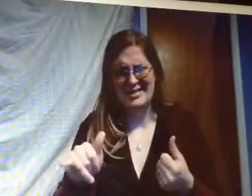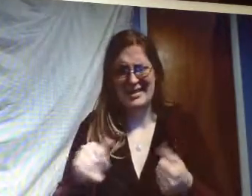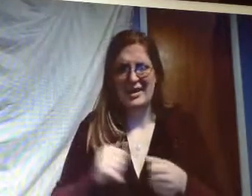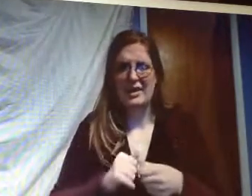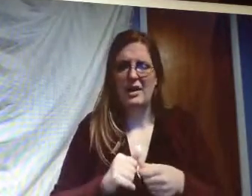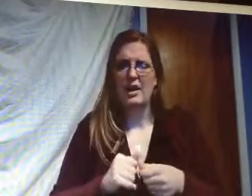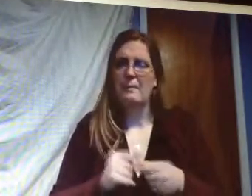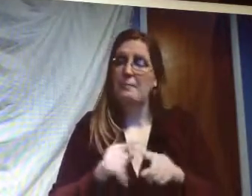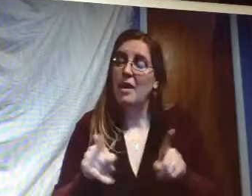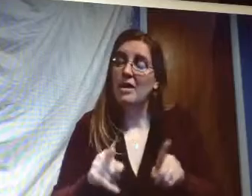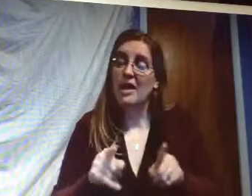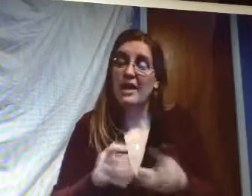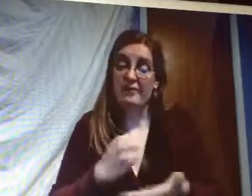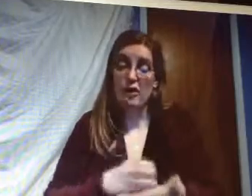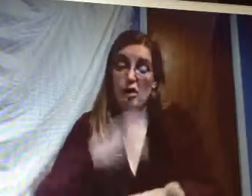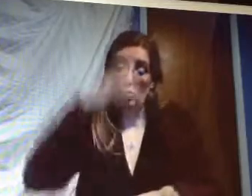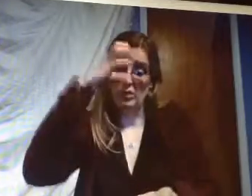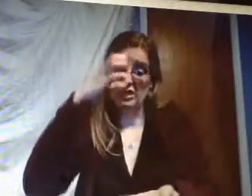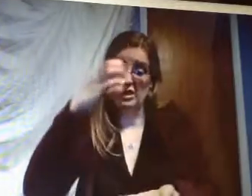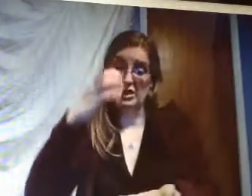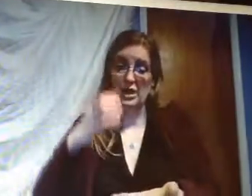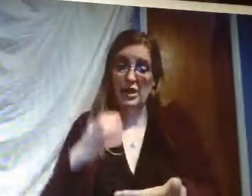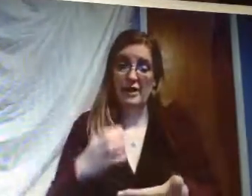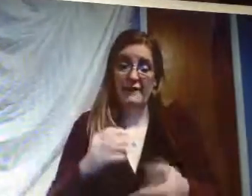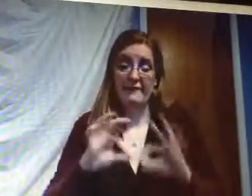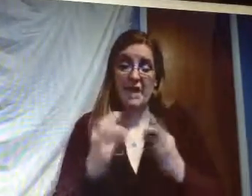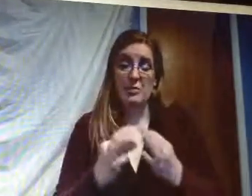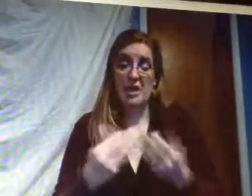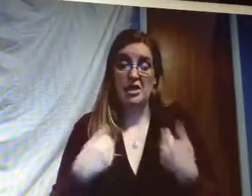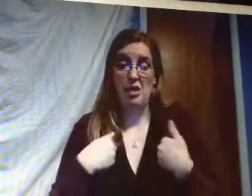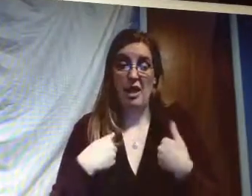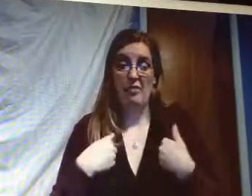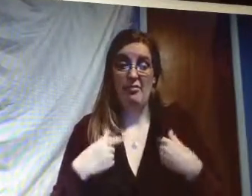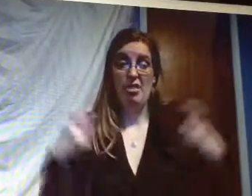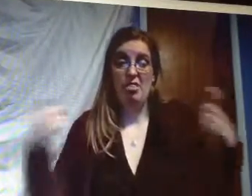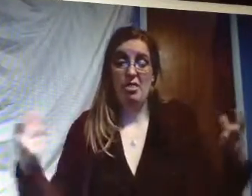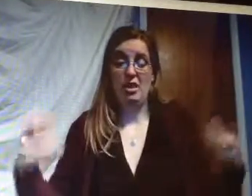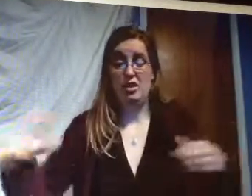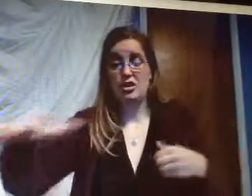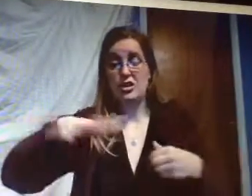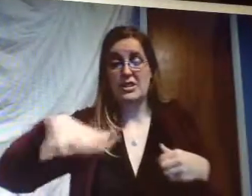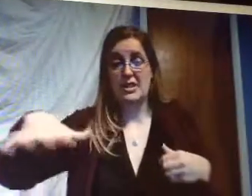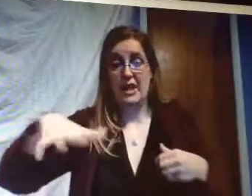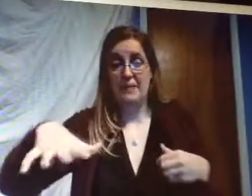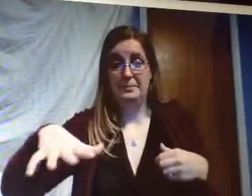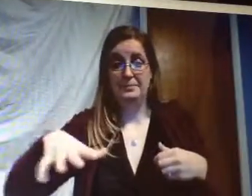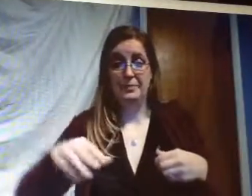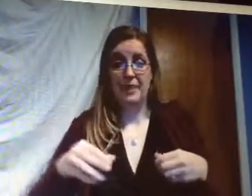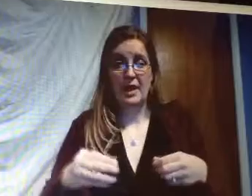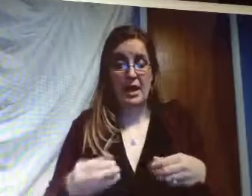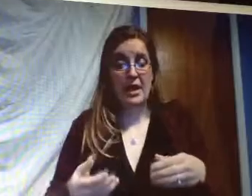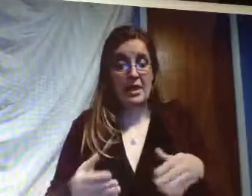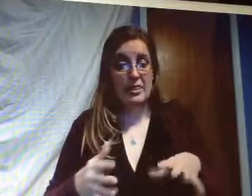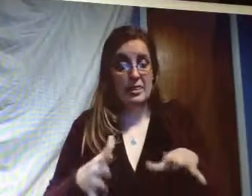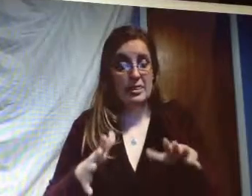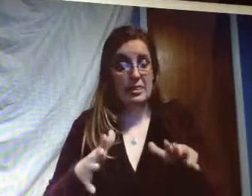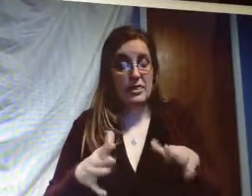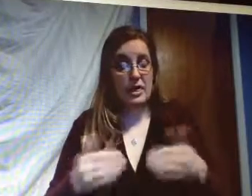whose estate is that but if you're rich you have a rich family then you'll have a burial